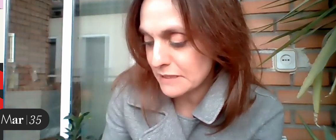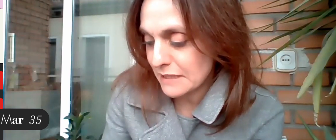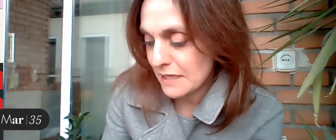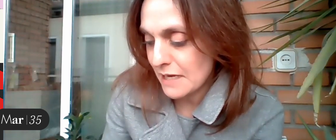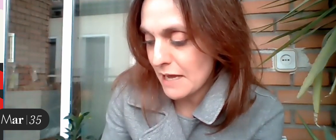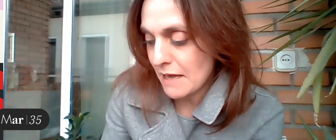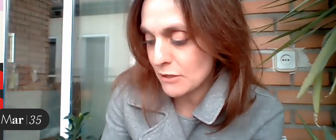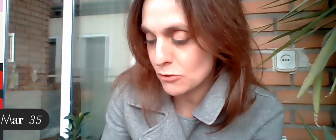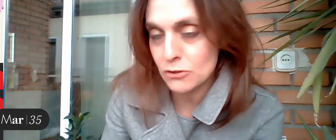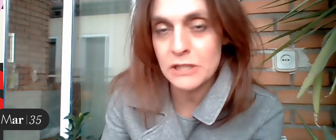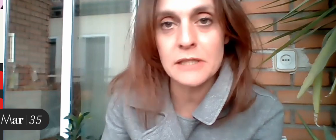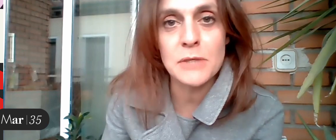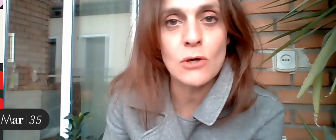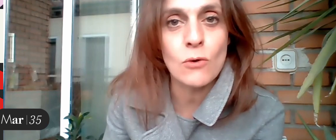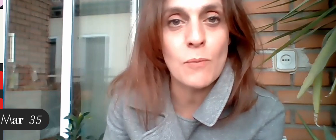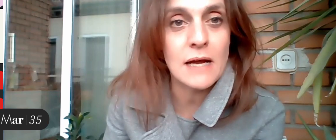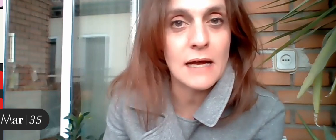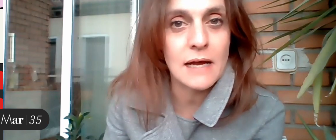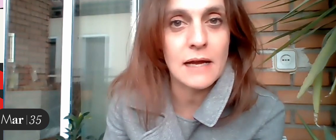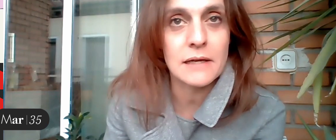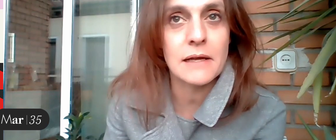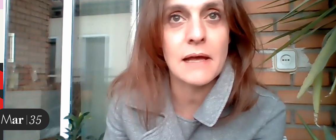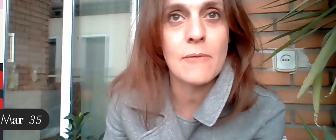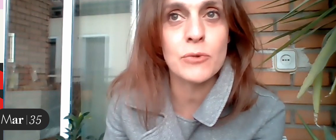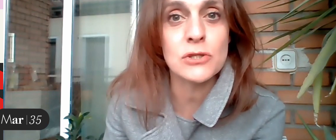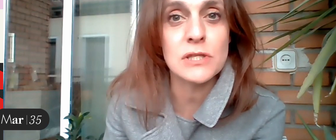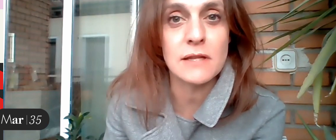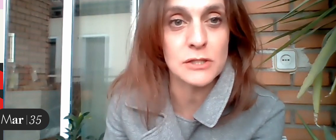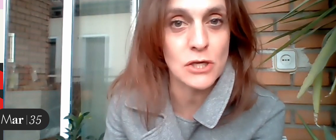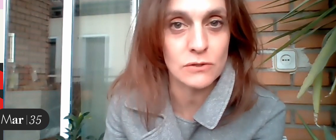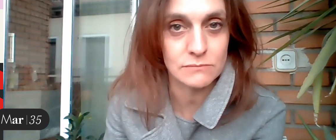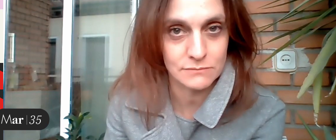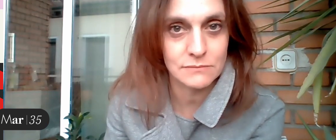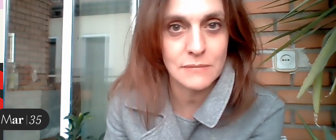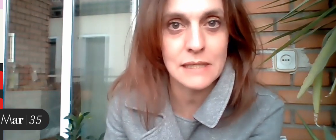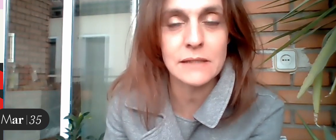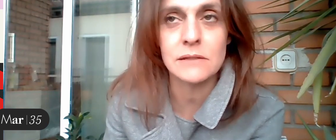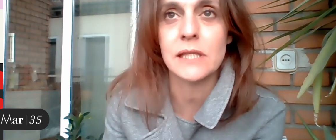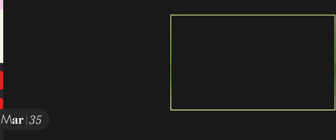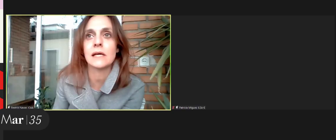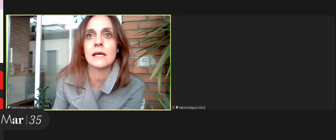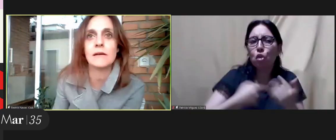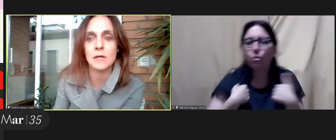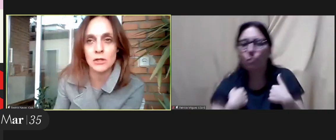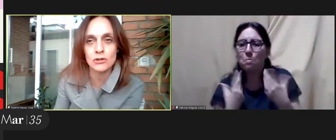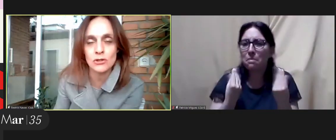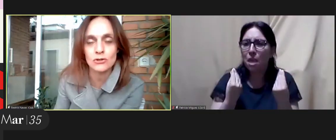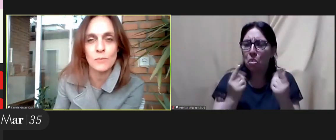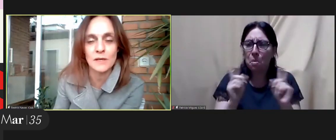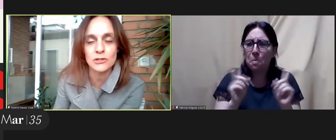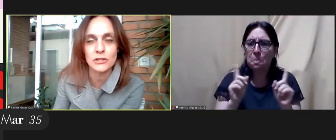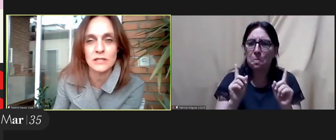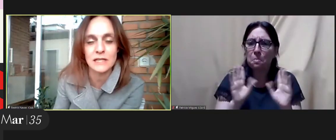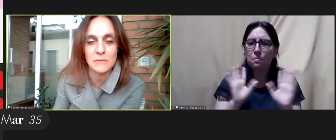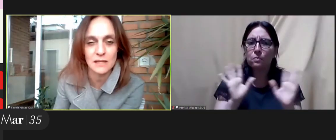and without a doubt it is important not to be afraid in occupying decision making